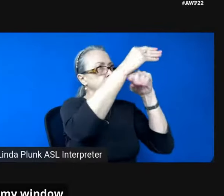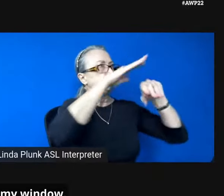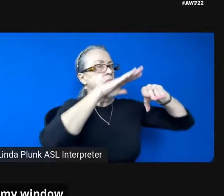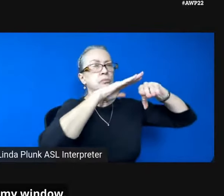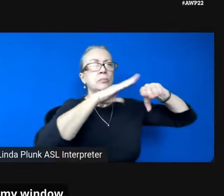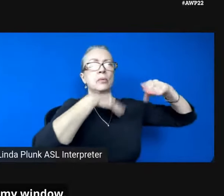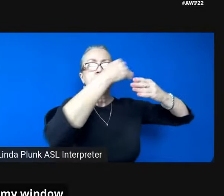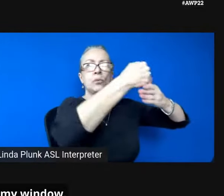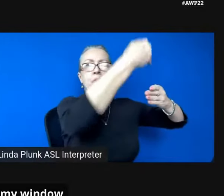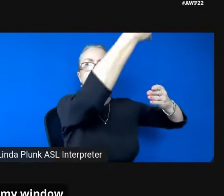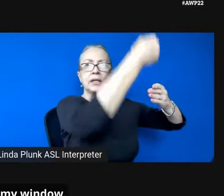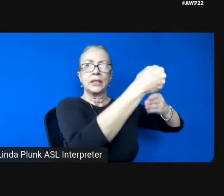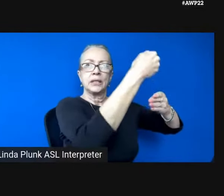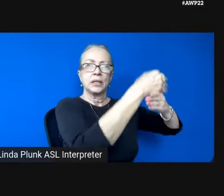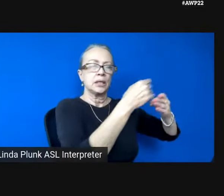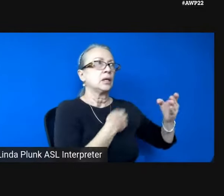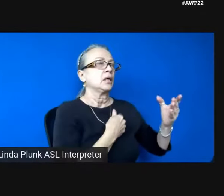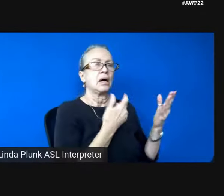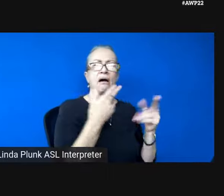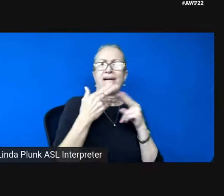called this worship